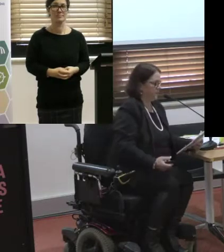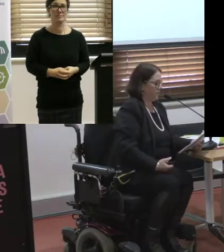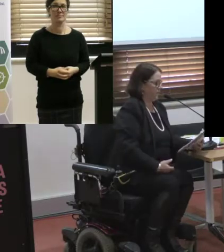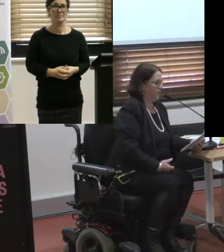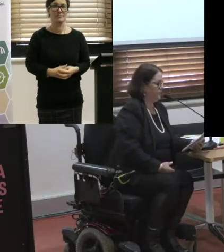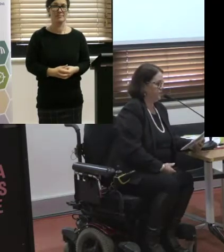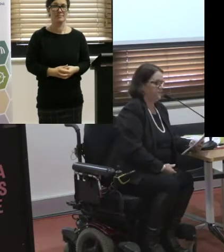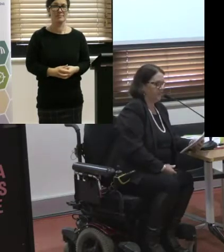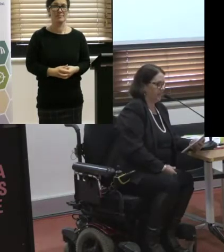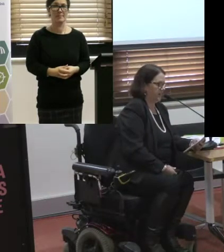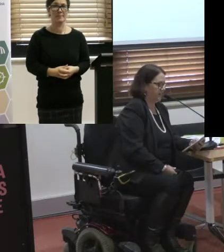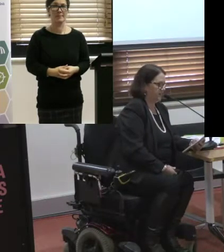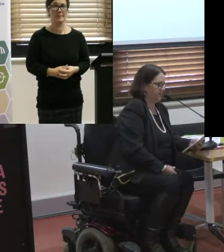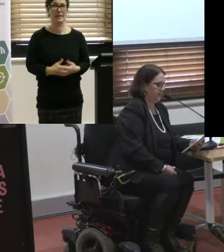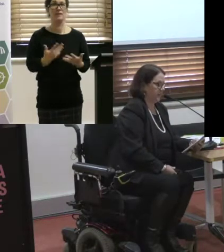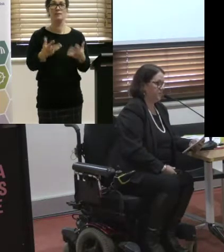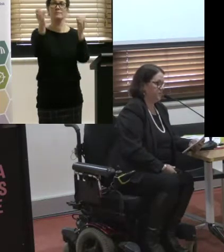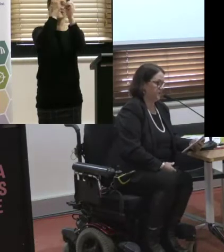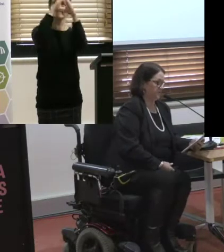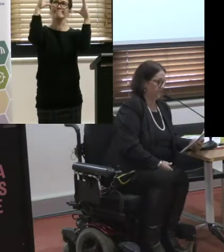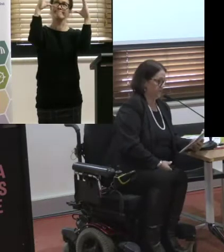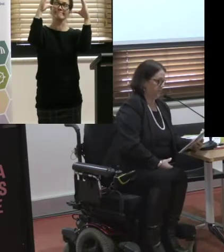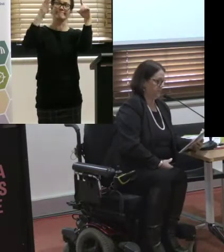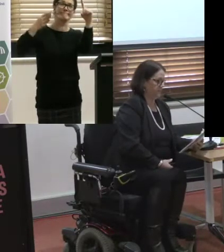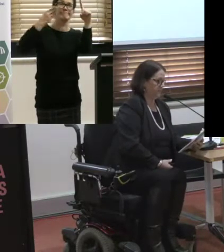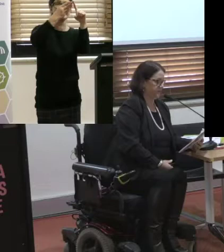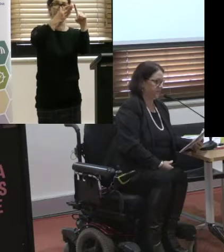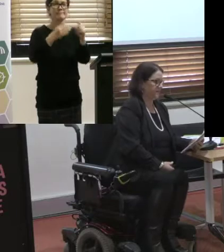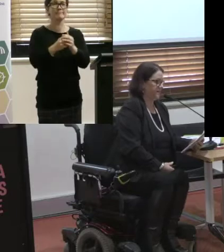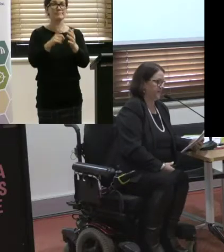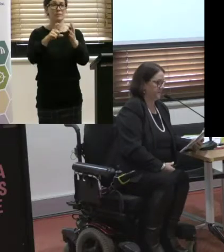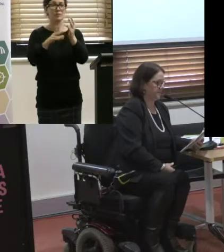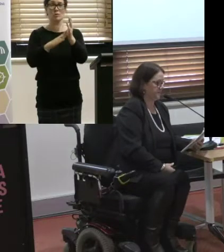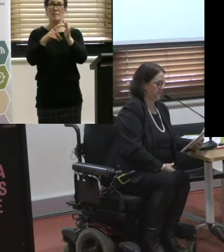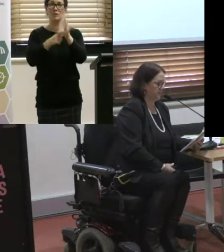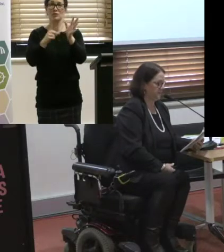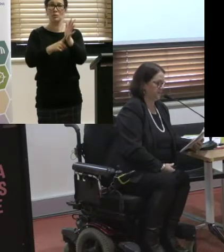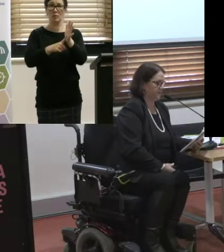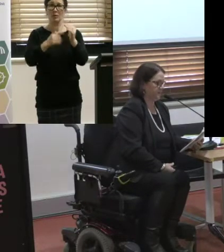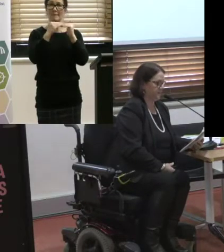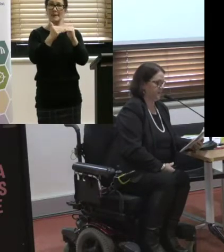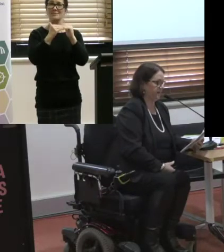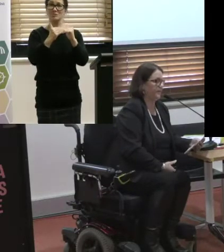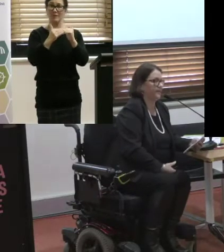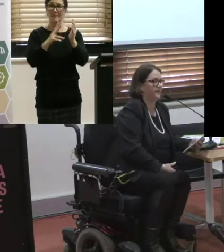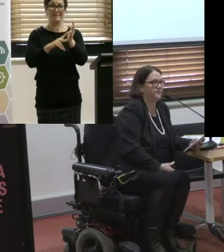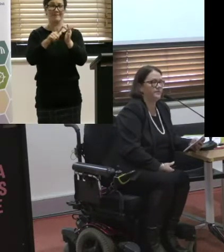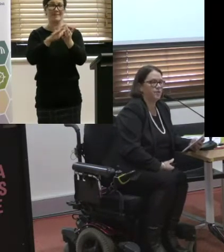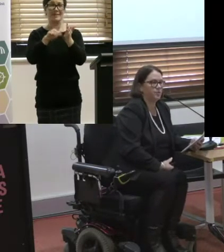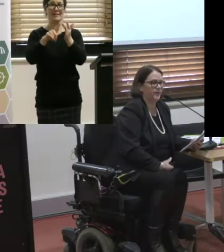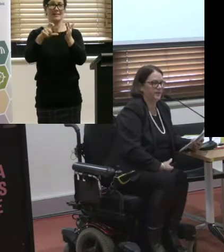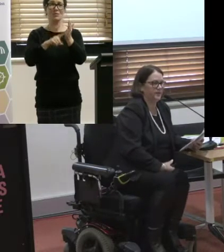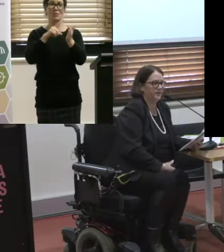So our vision, a commercial passenger vehicle industry that is customer-focused, safe, accessible and competitive.